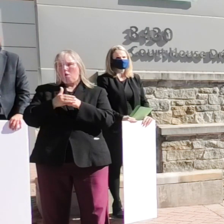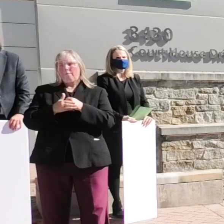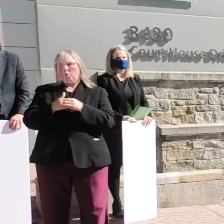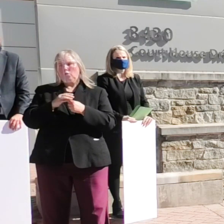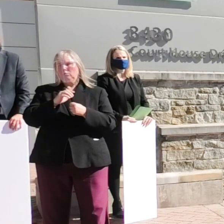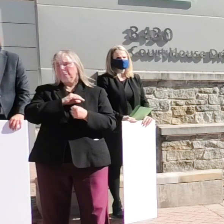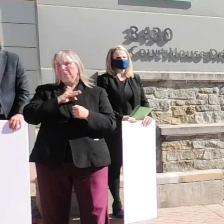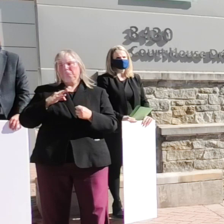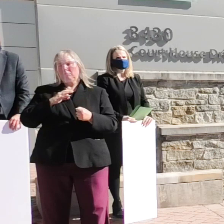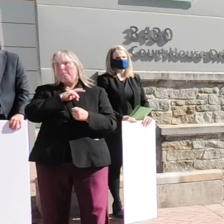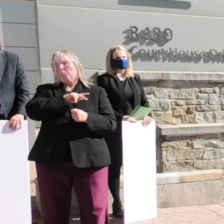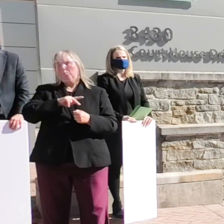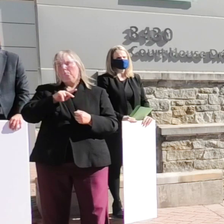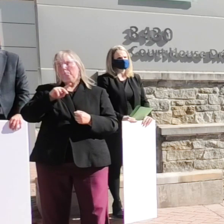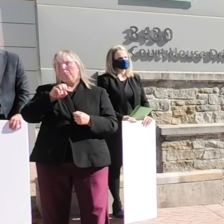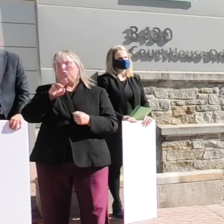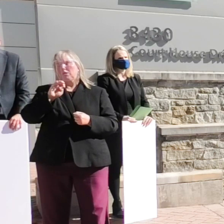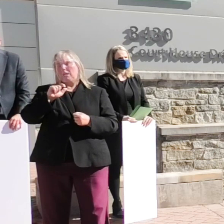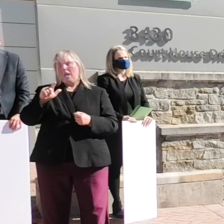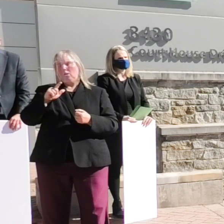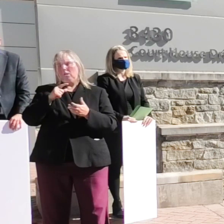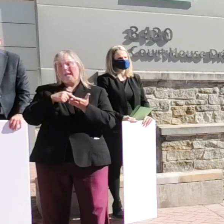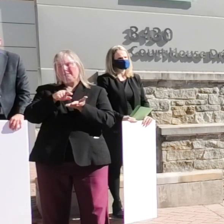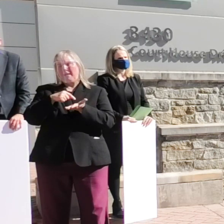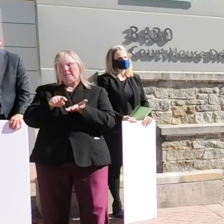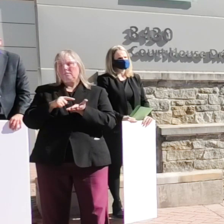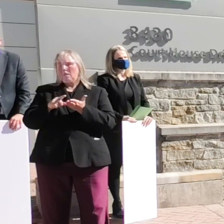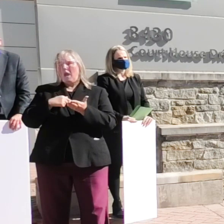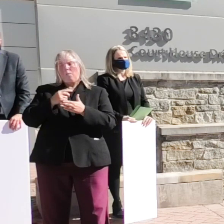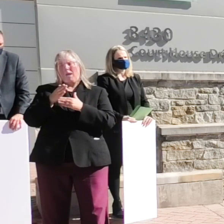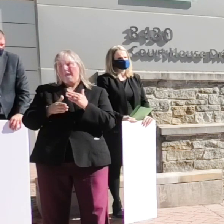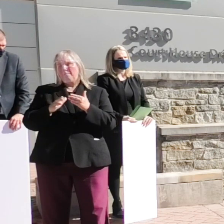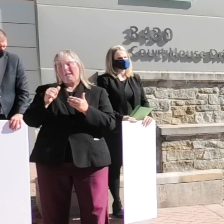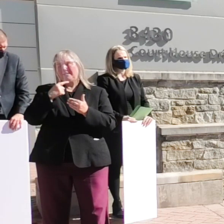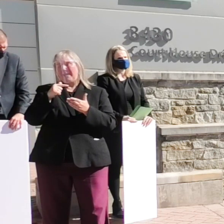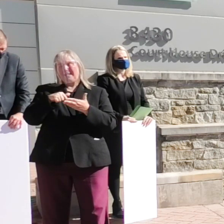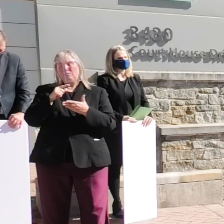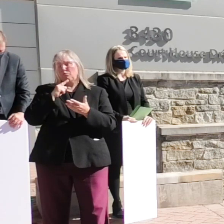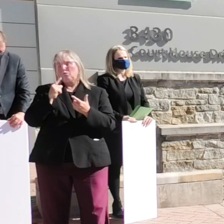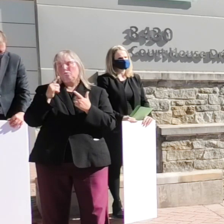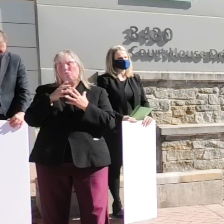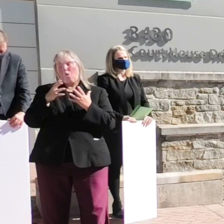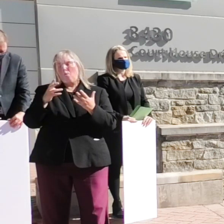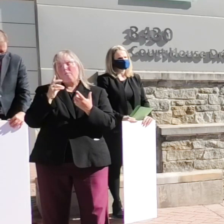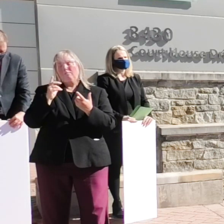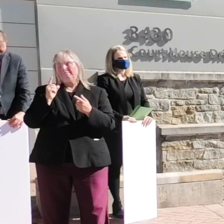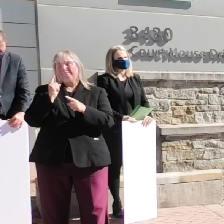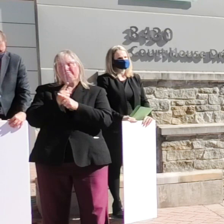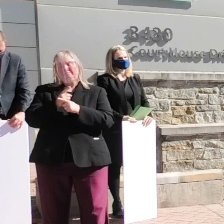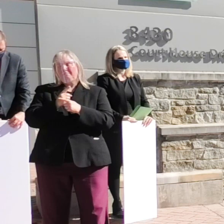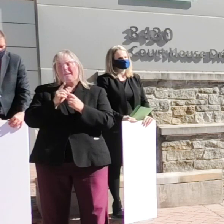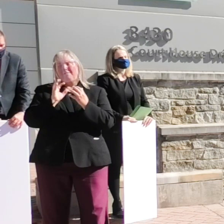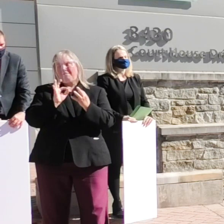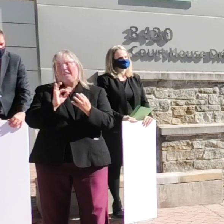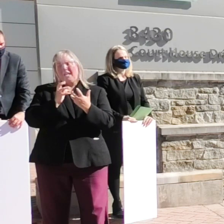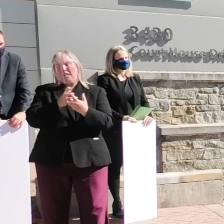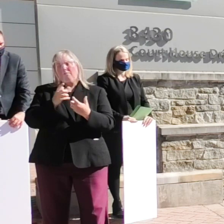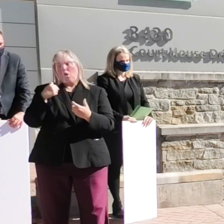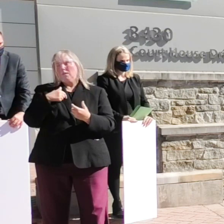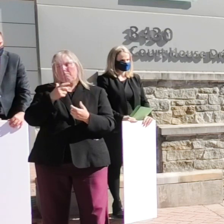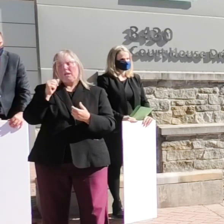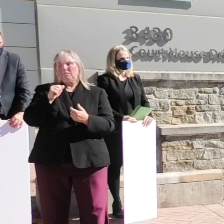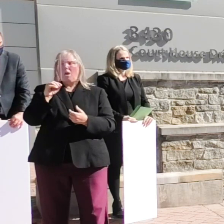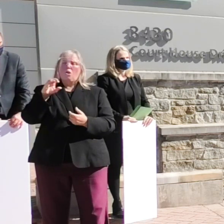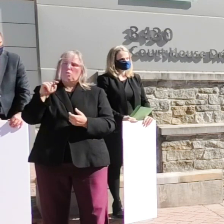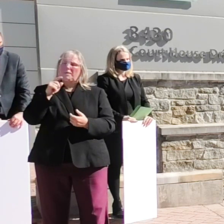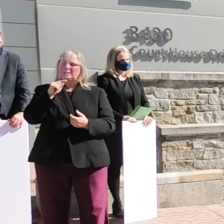expenses i'll end by saying that this was so fitting for us as october is domestic violence awareness month